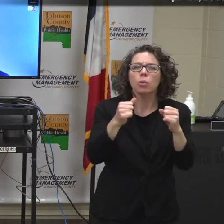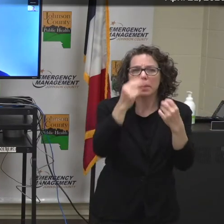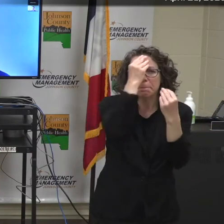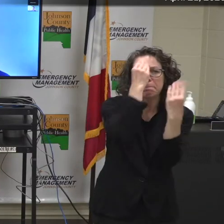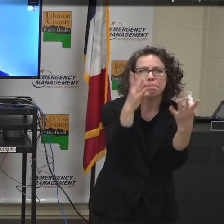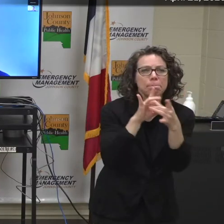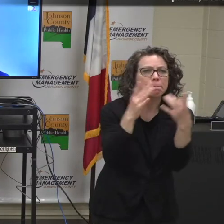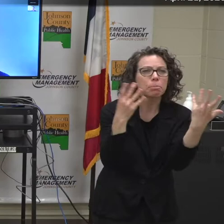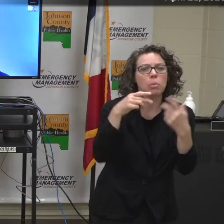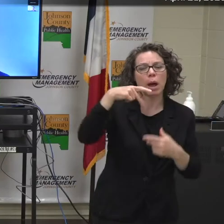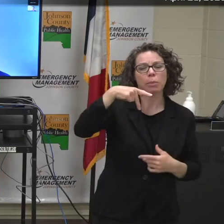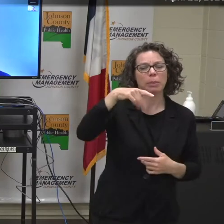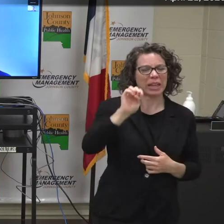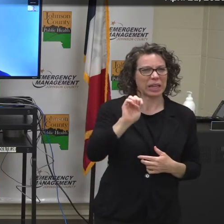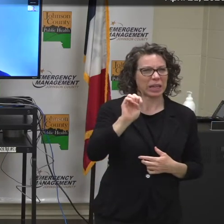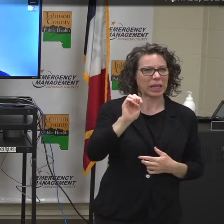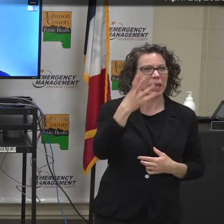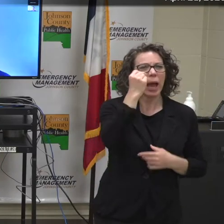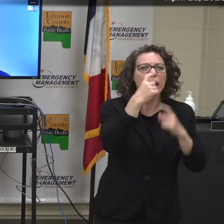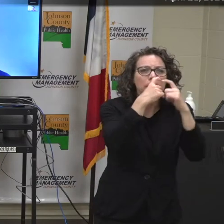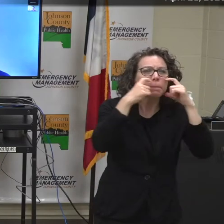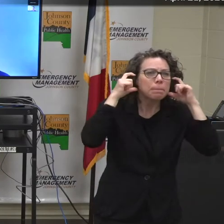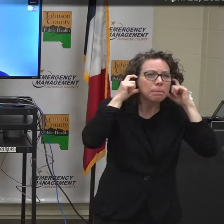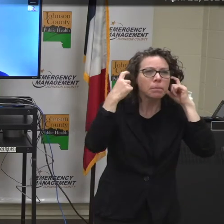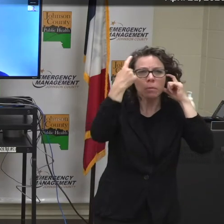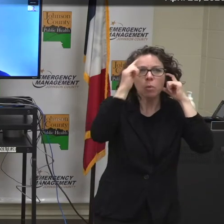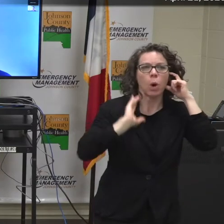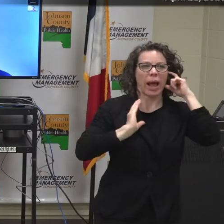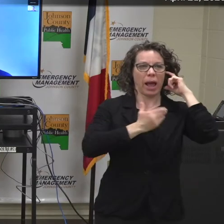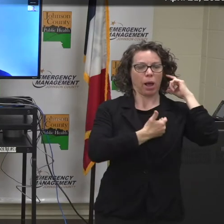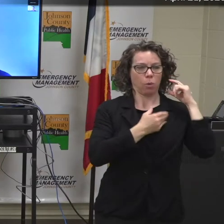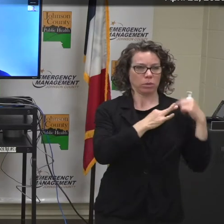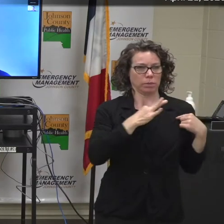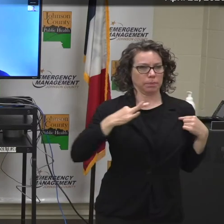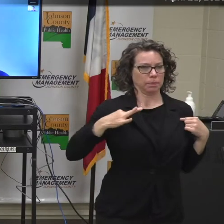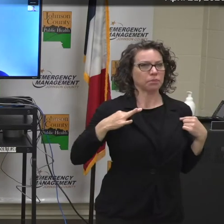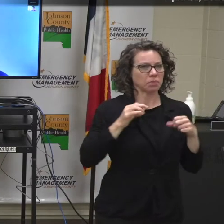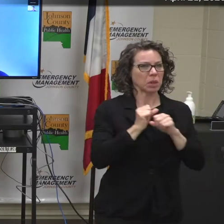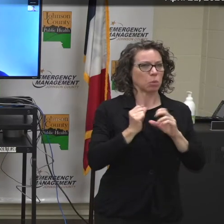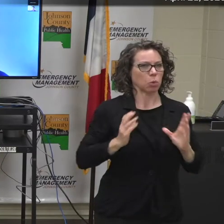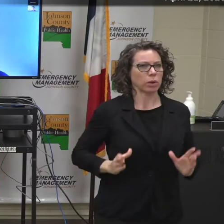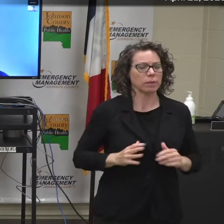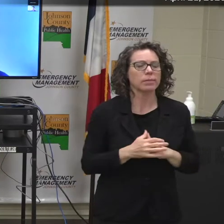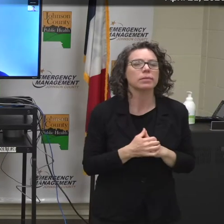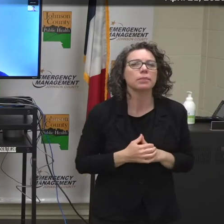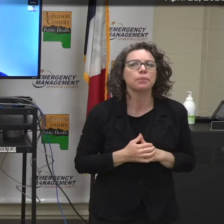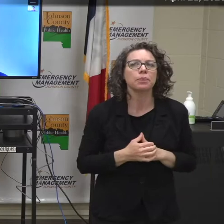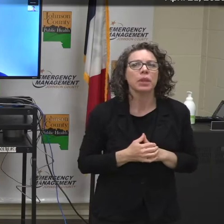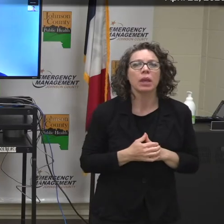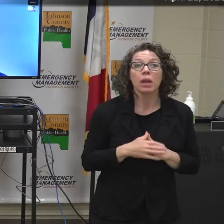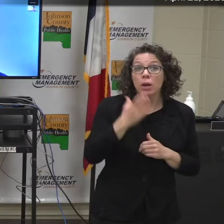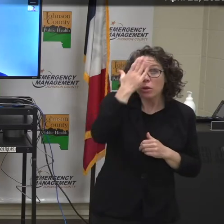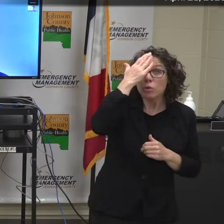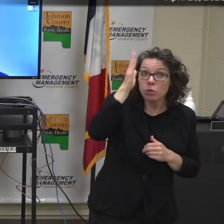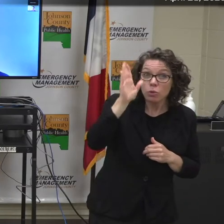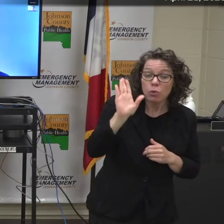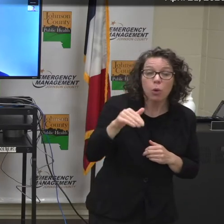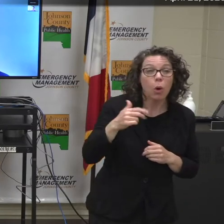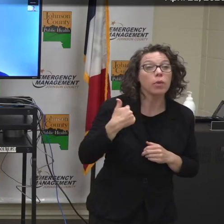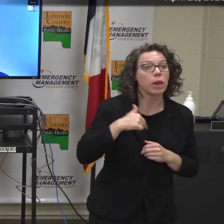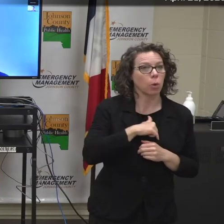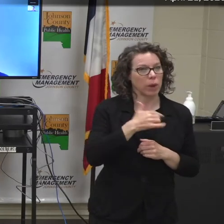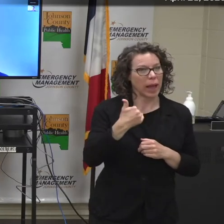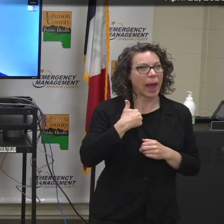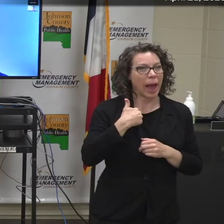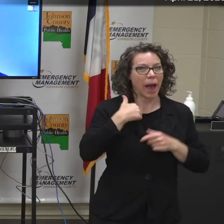face coverings for our employees. So, as you know, we have completed face